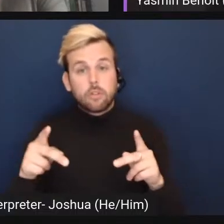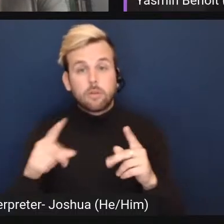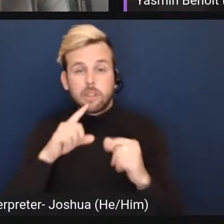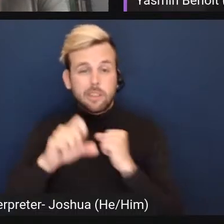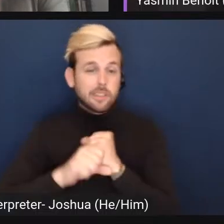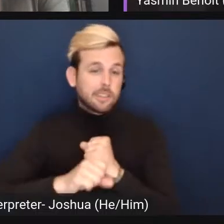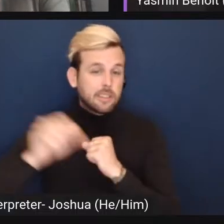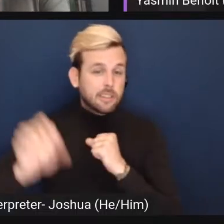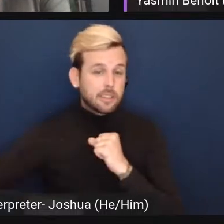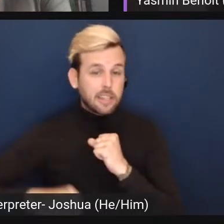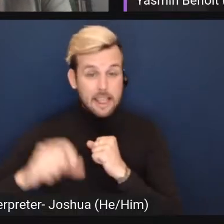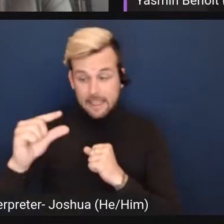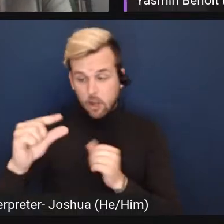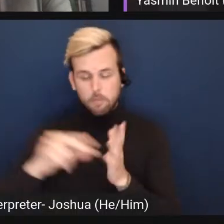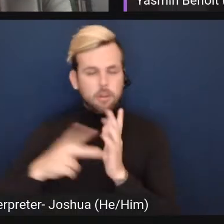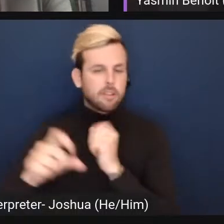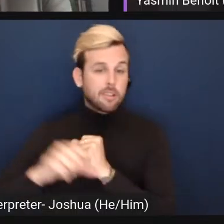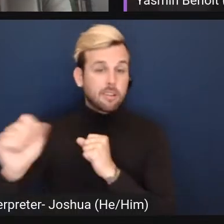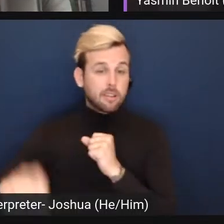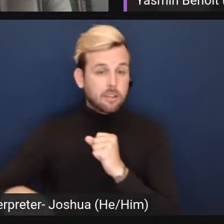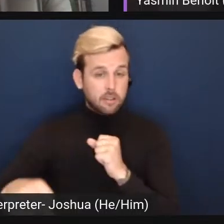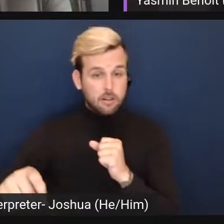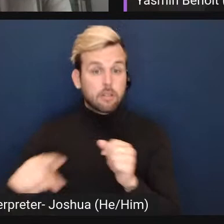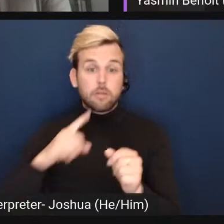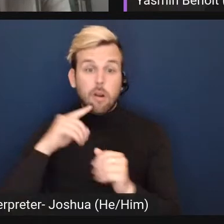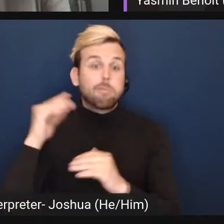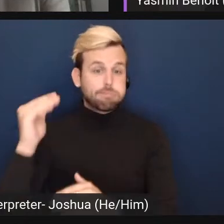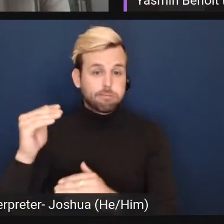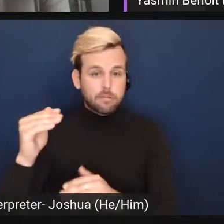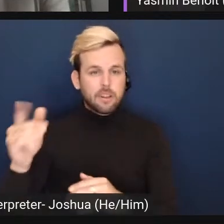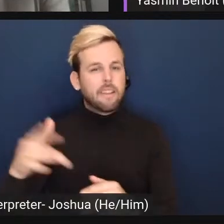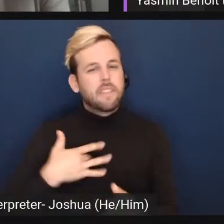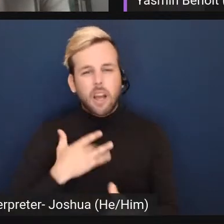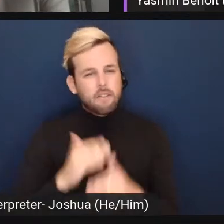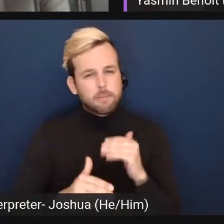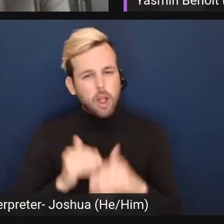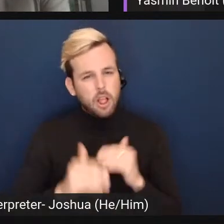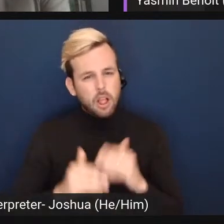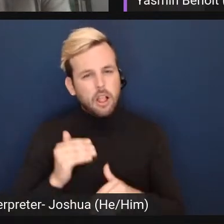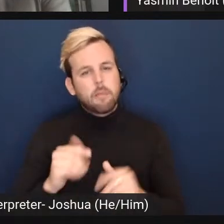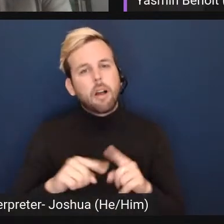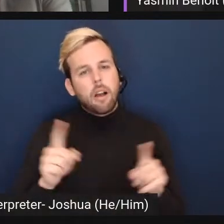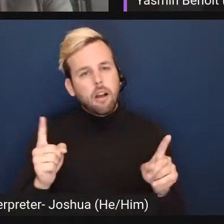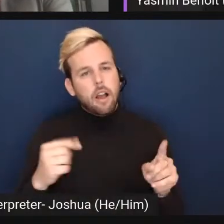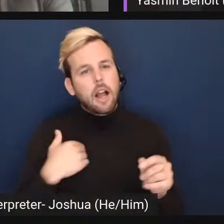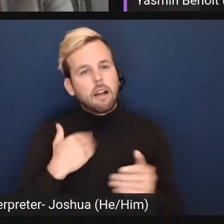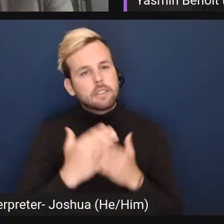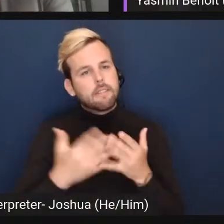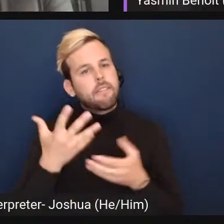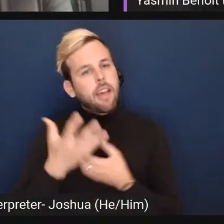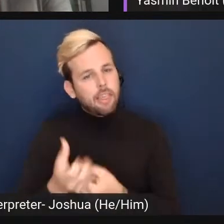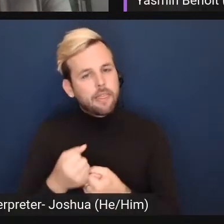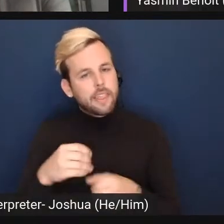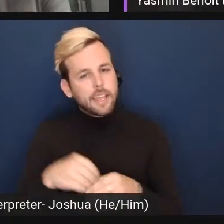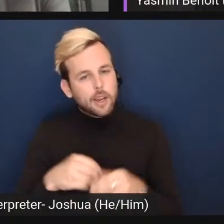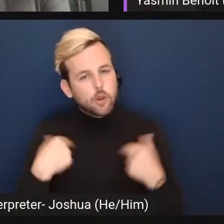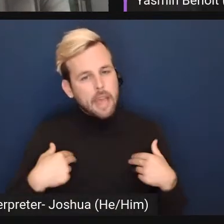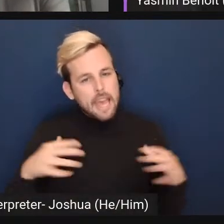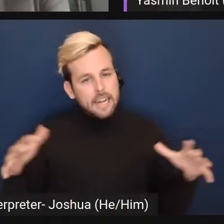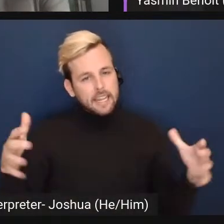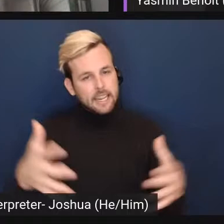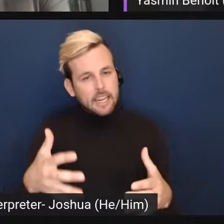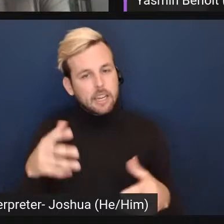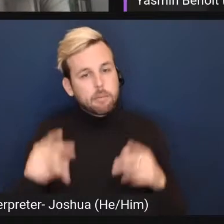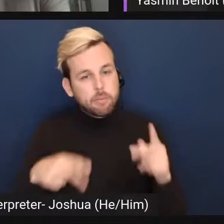the term little, then it may no longer be a place where they feel comfortable. But I have some faith in humanity that